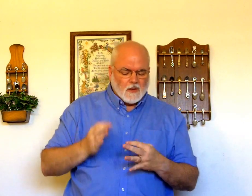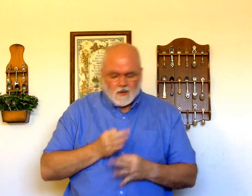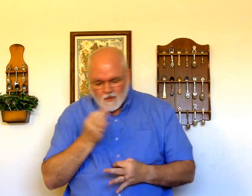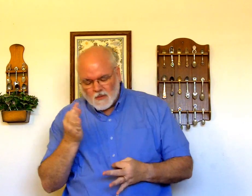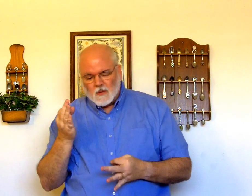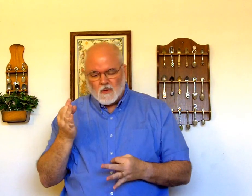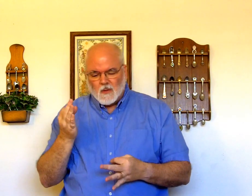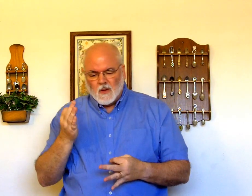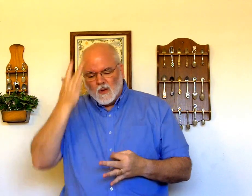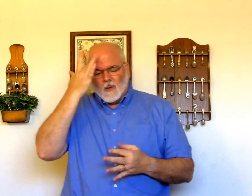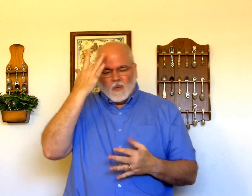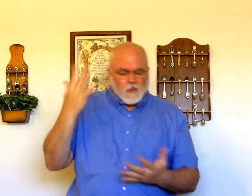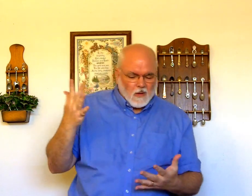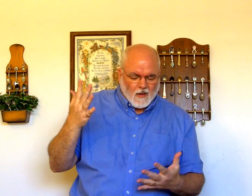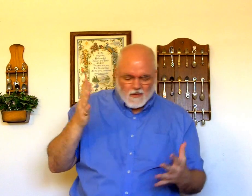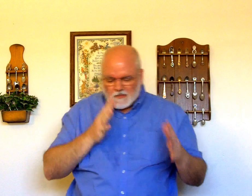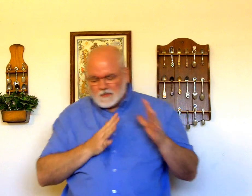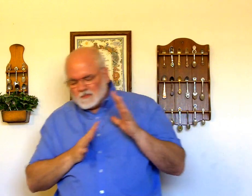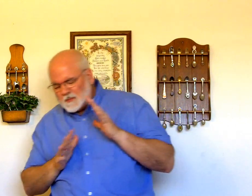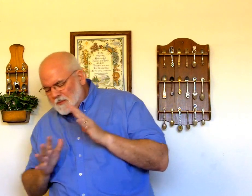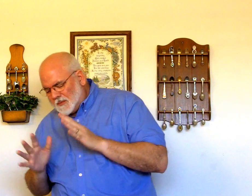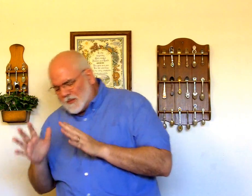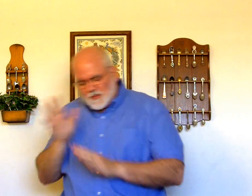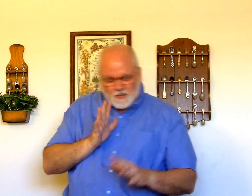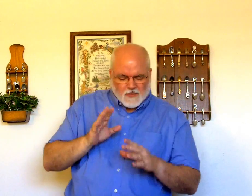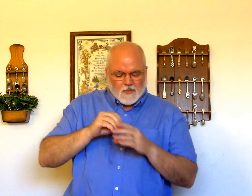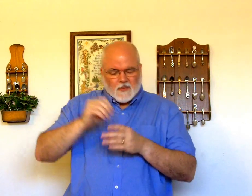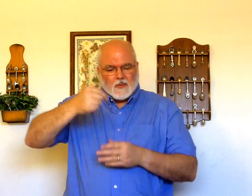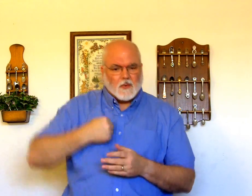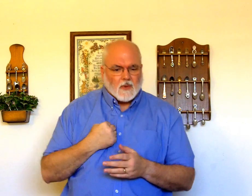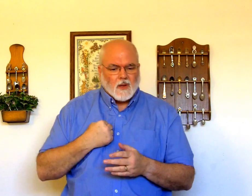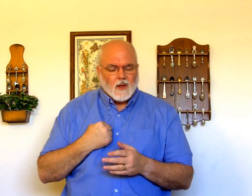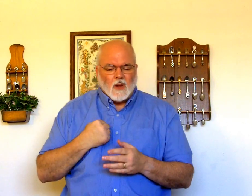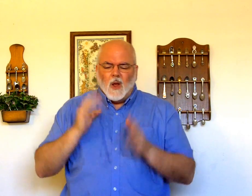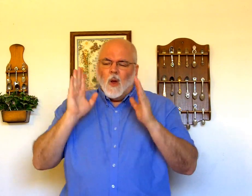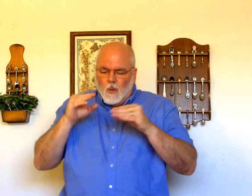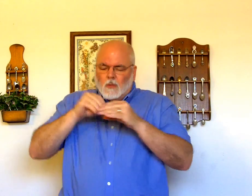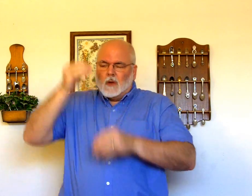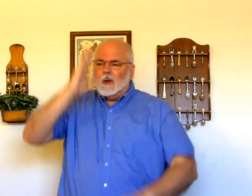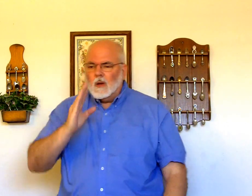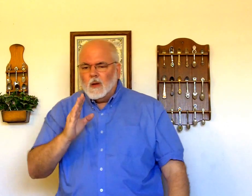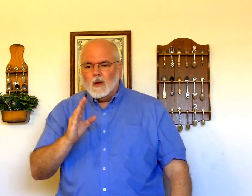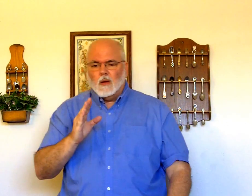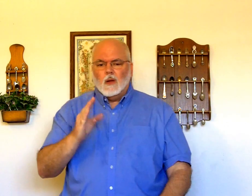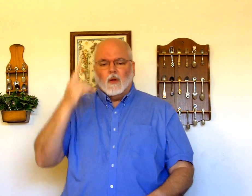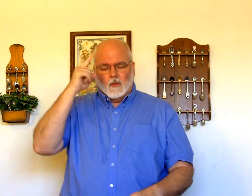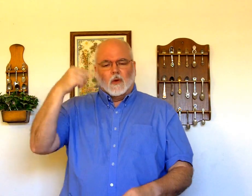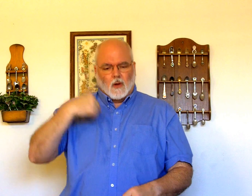and why are you disquieted within me? Hope in God, for I shall again